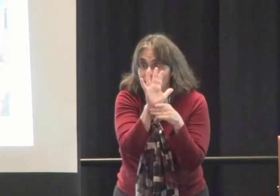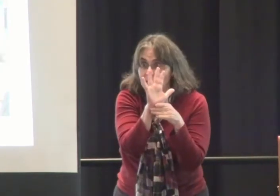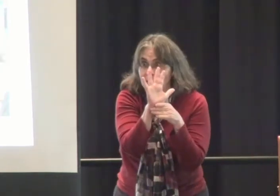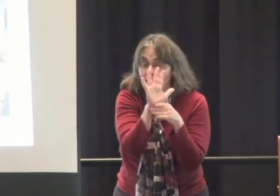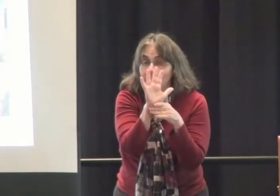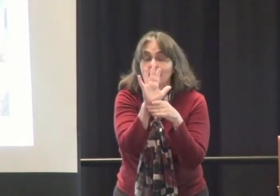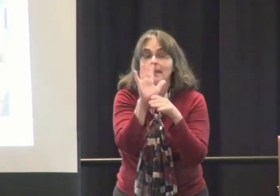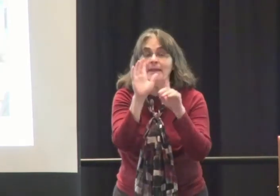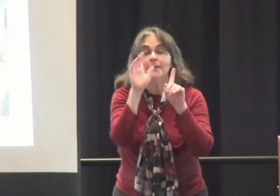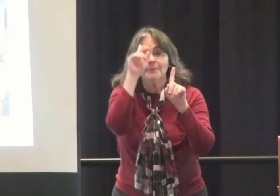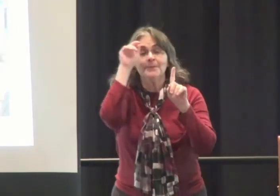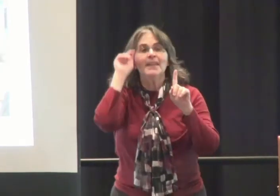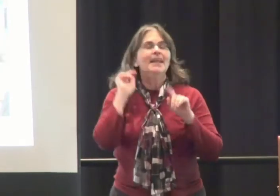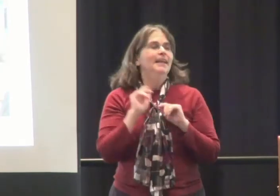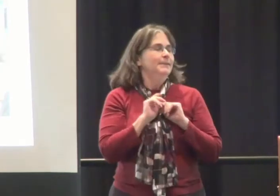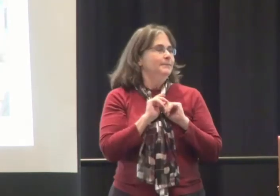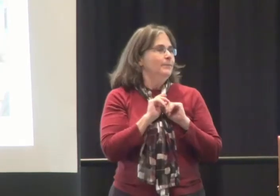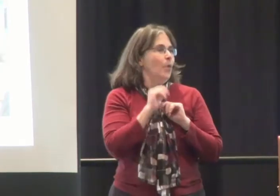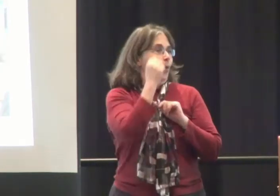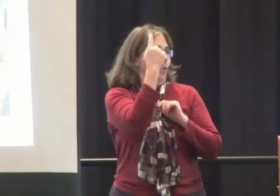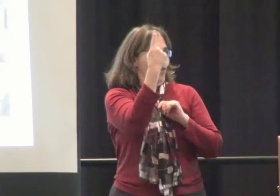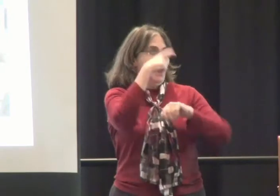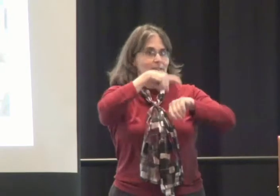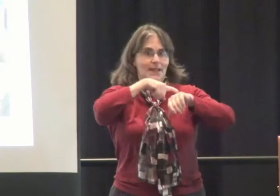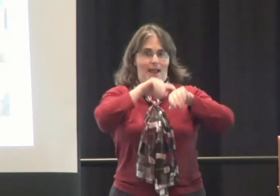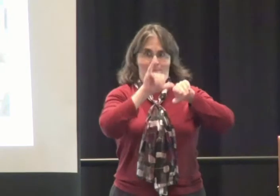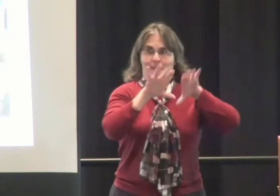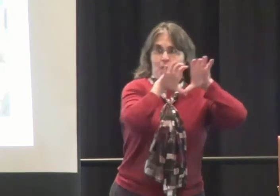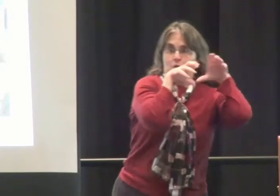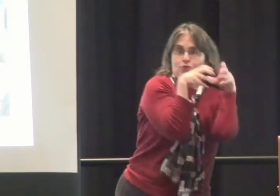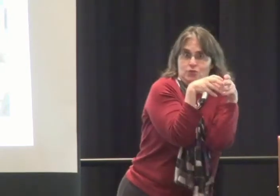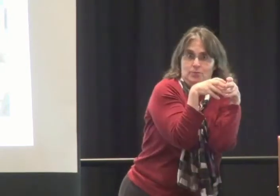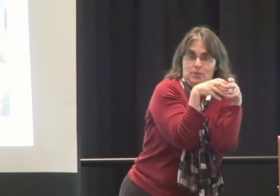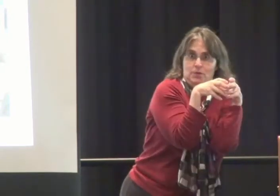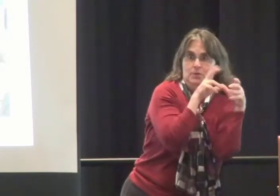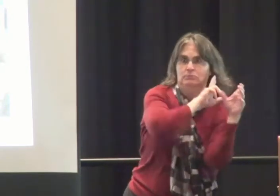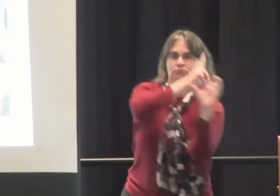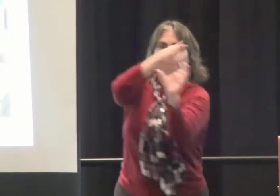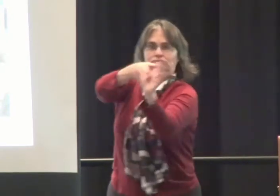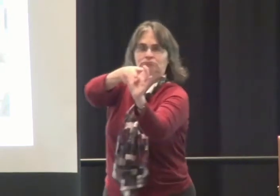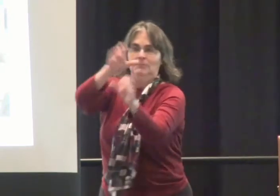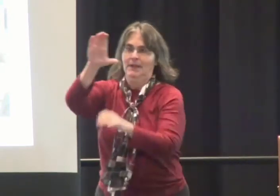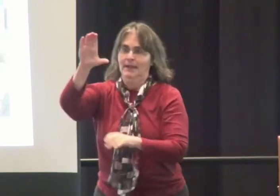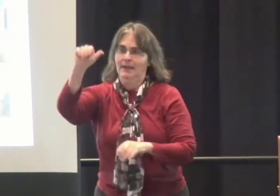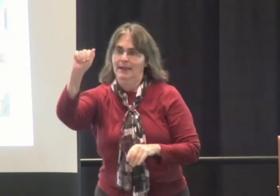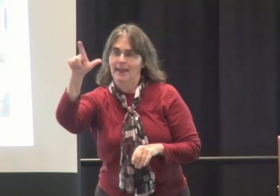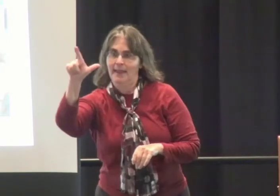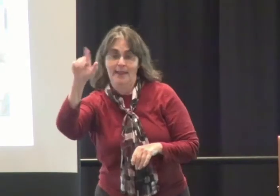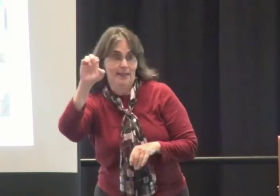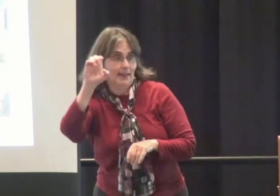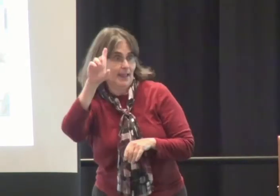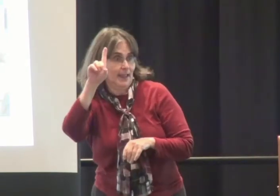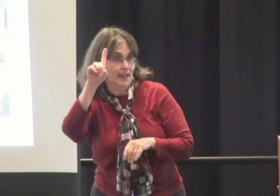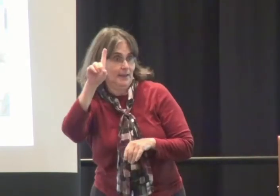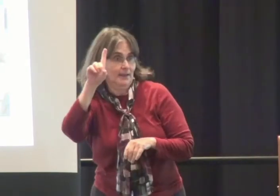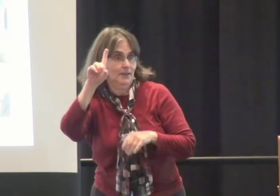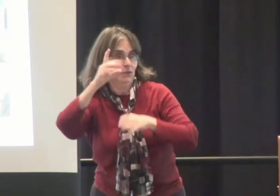Next, we're going to show a short clip that features a group of students